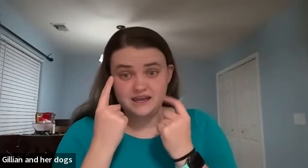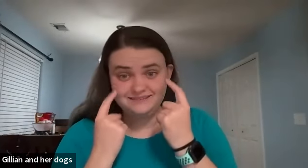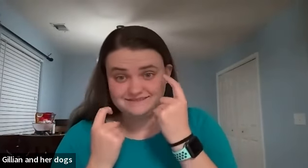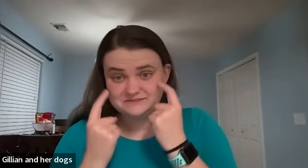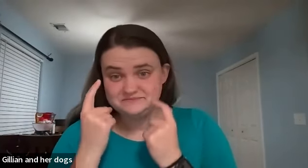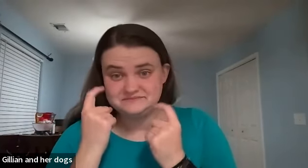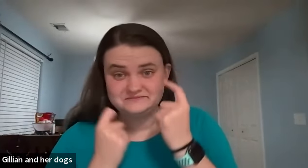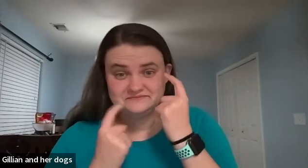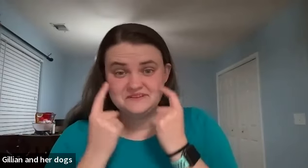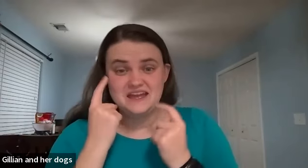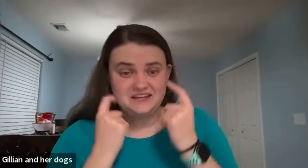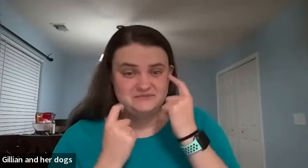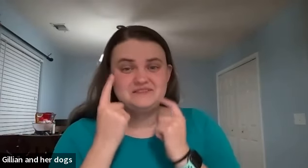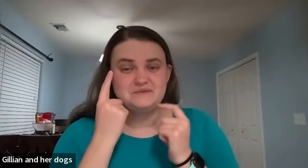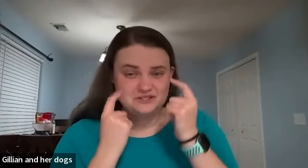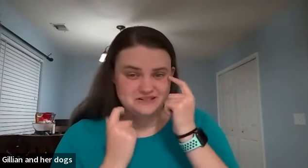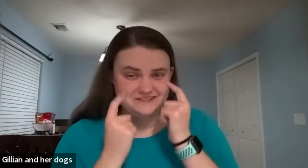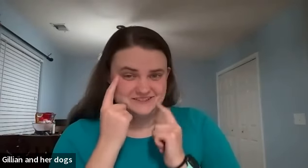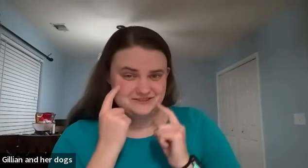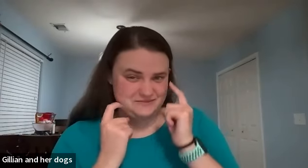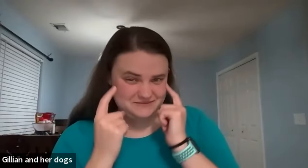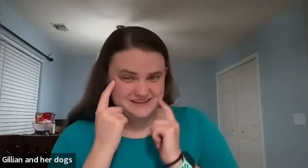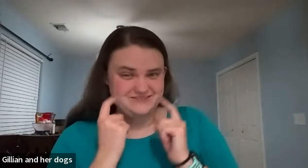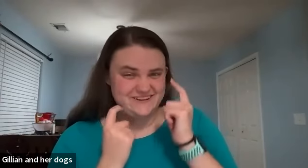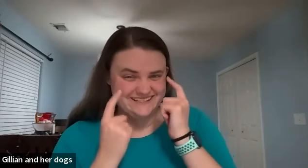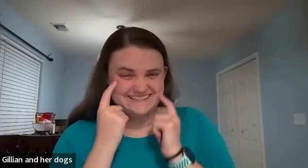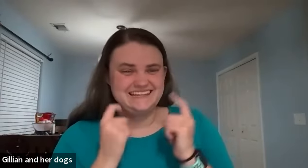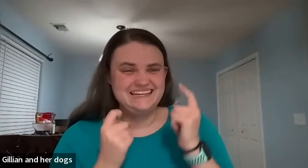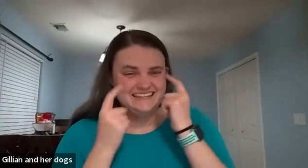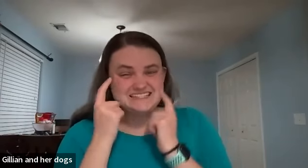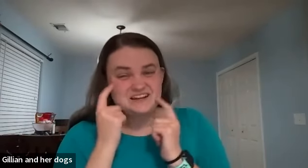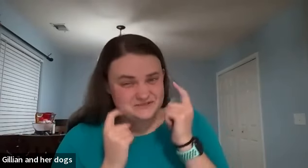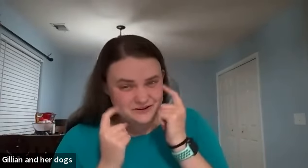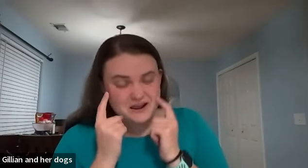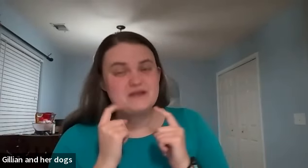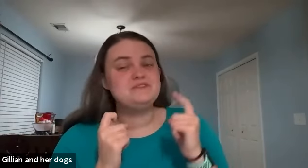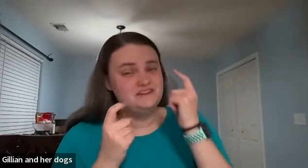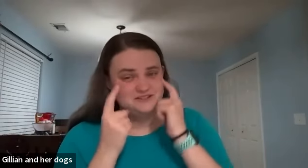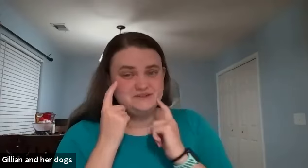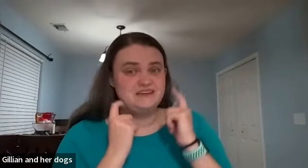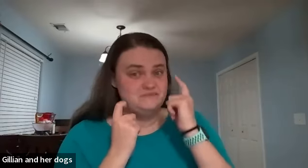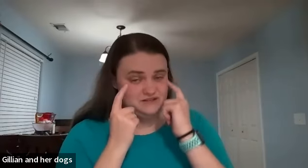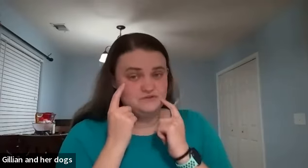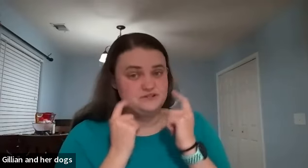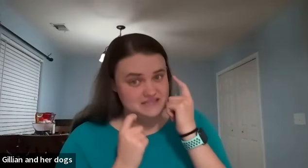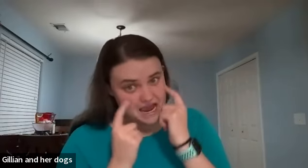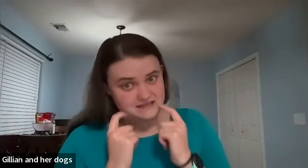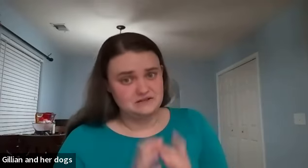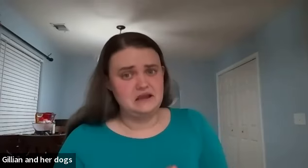and you make the motion of teardrops coming down your face this is also for crying but this also is can be told for sad so like